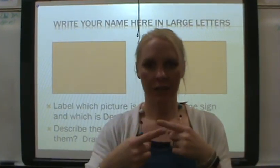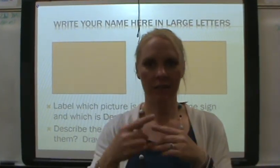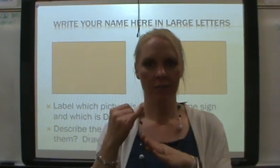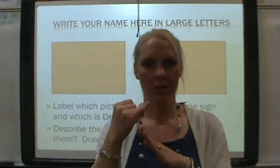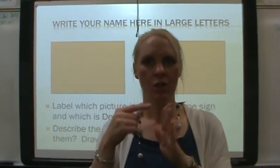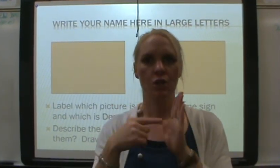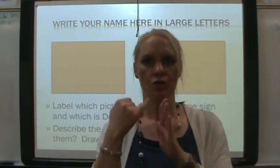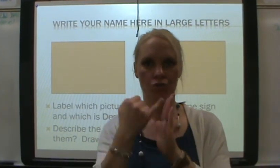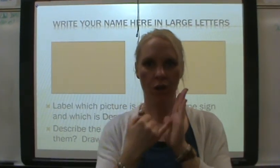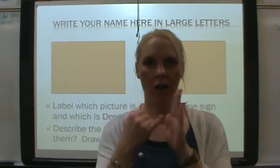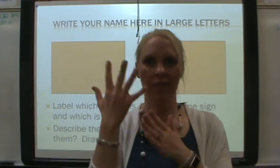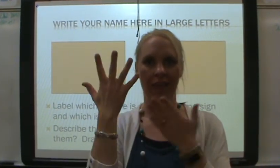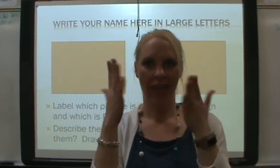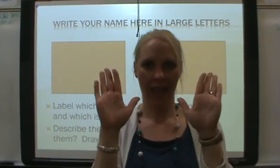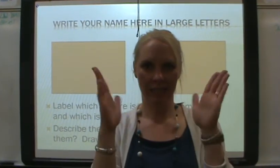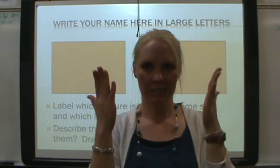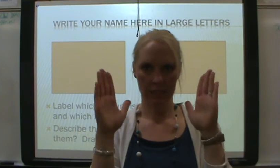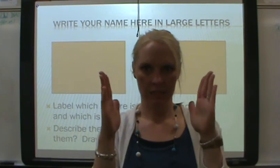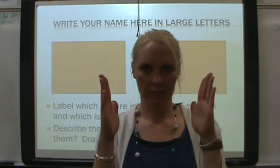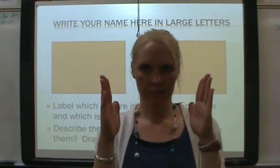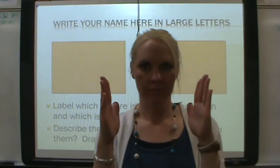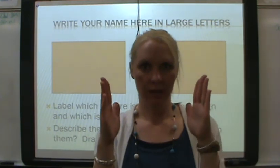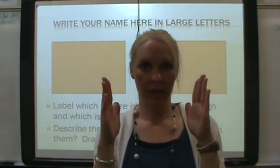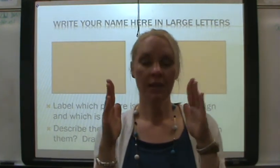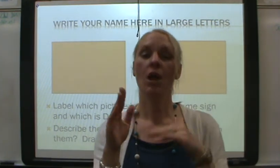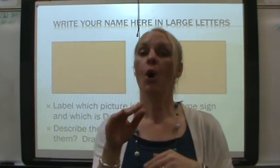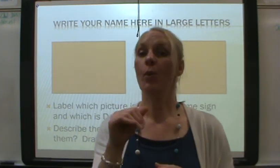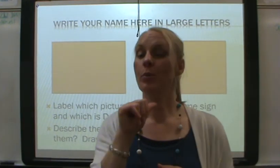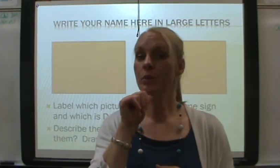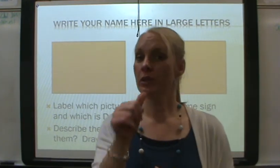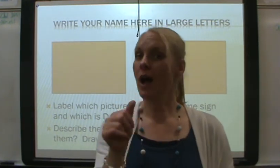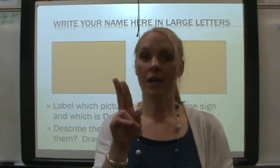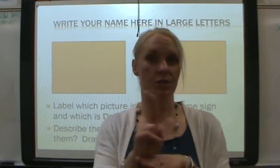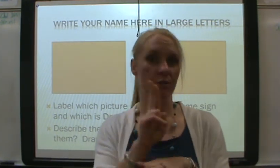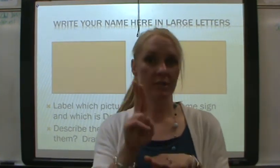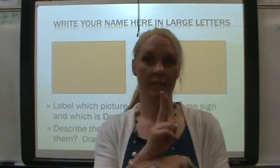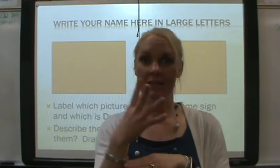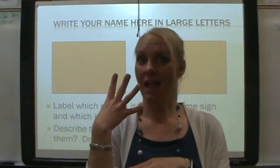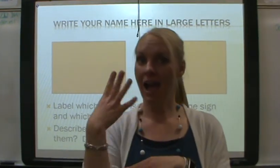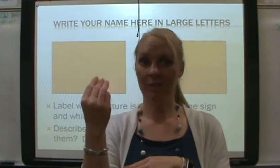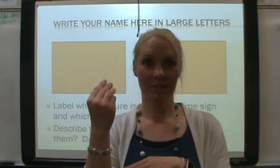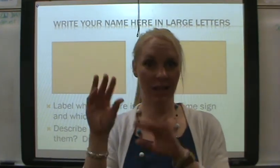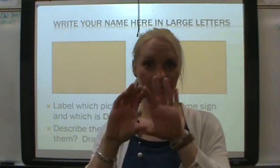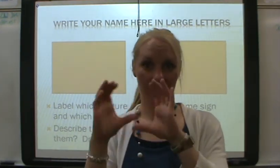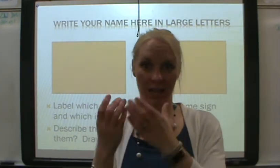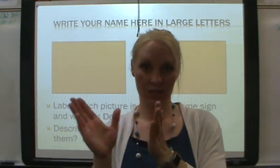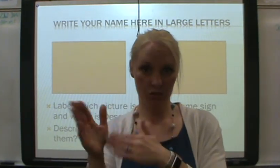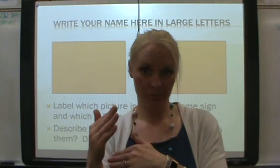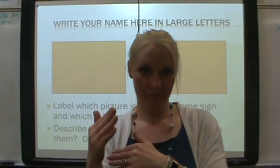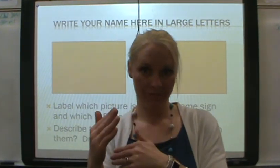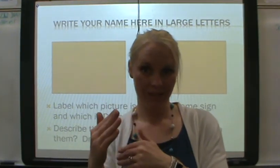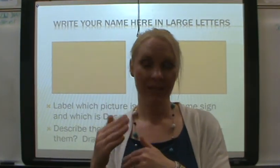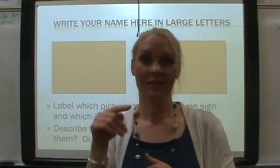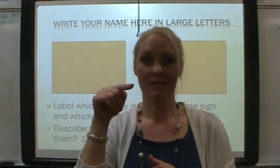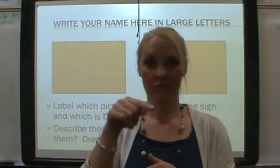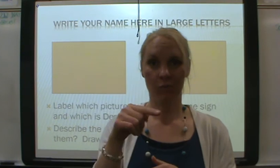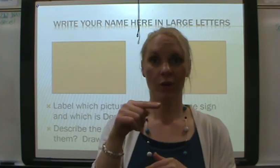Right? Draw the hands. Draw the Okay? We will not use these outside of the classroom. This is for